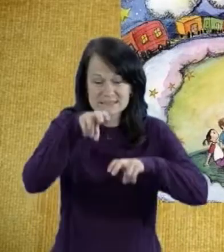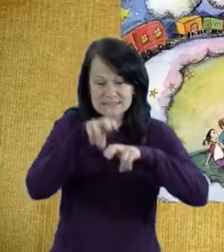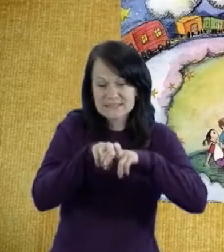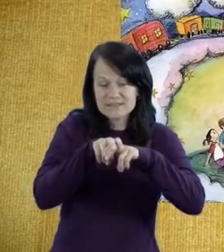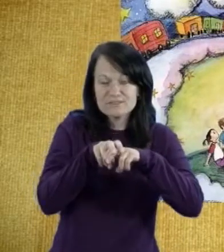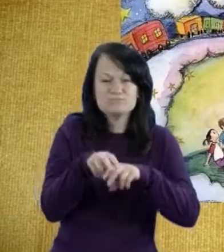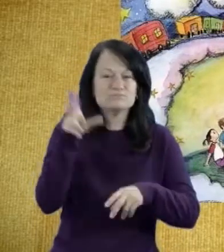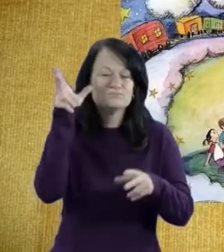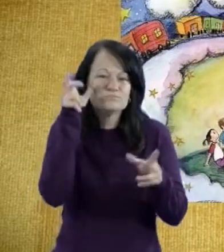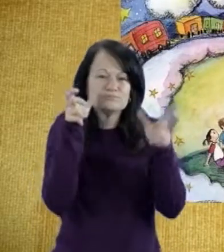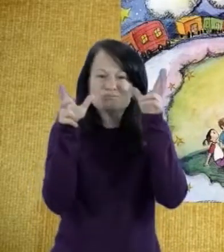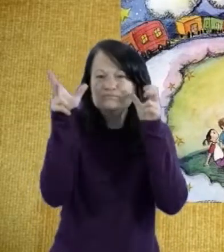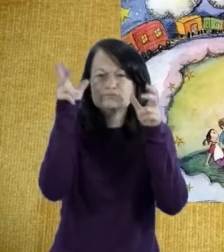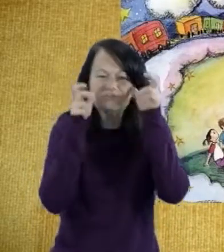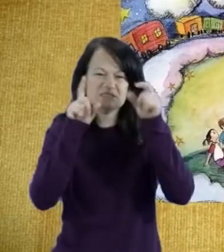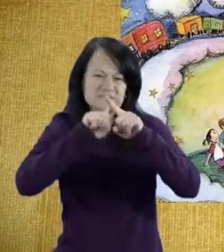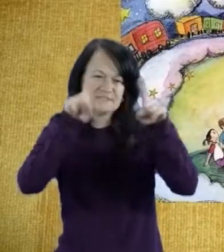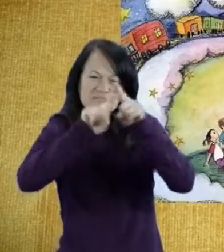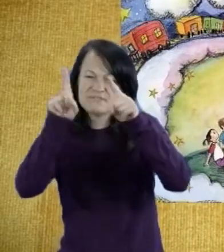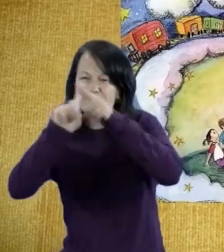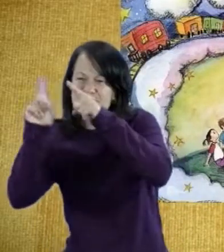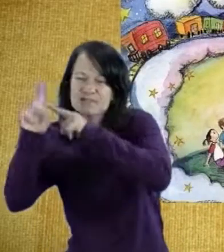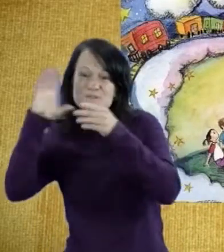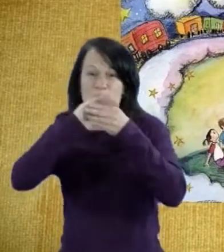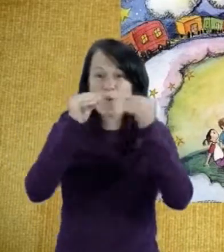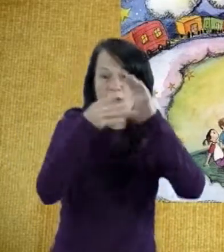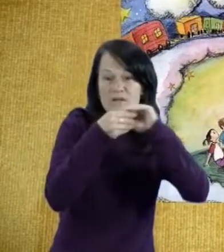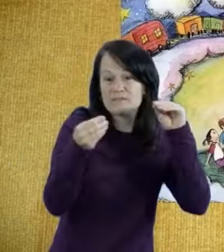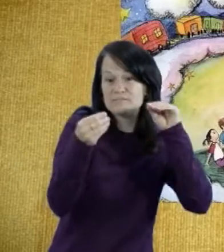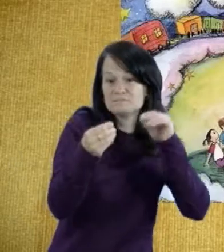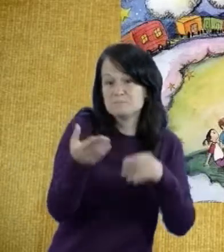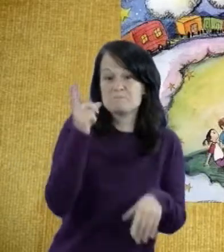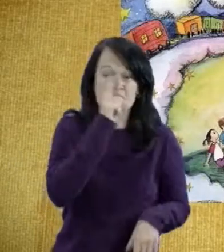You listen to stories of mice, stars, and trains